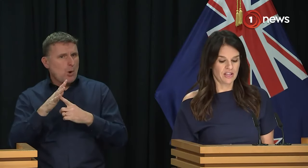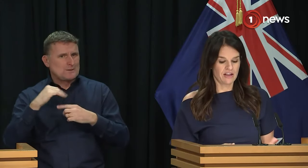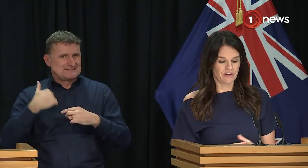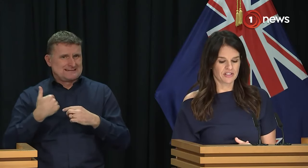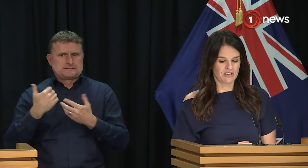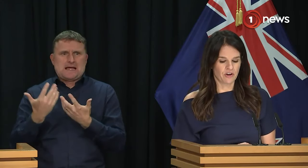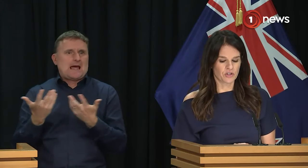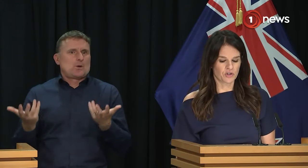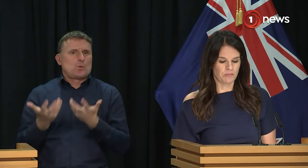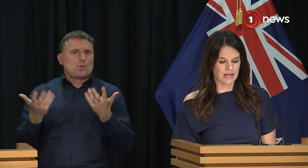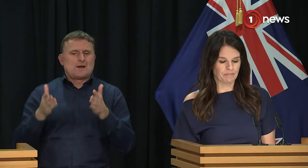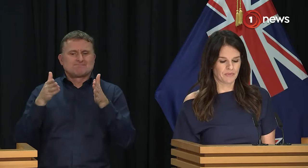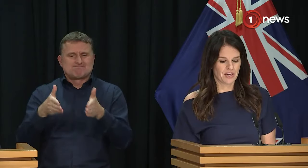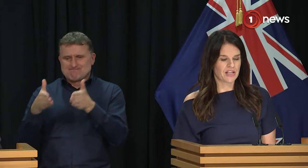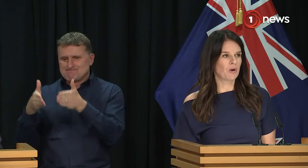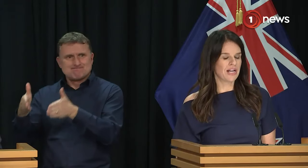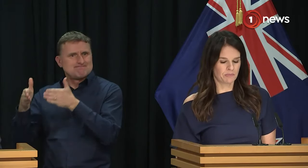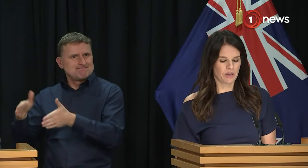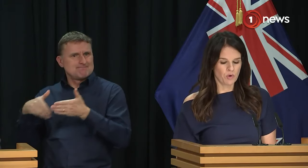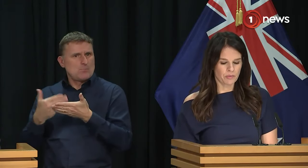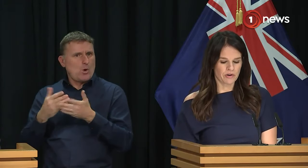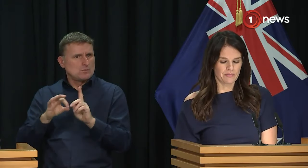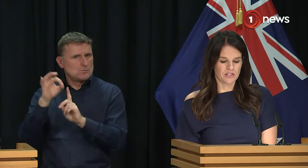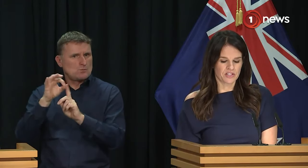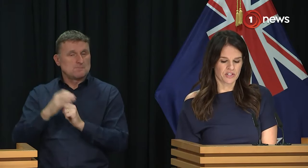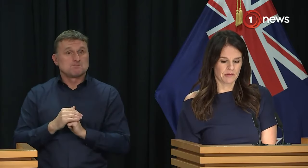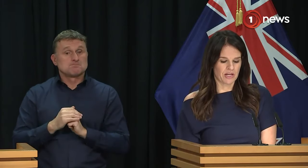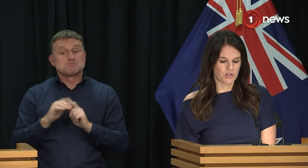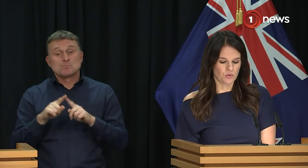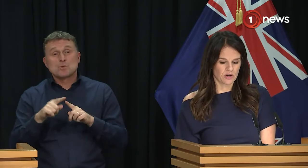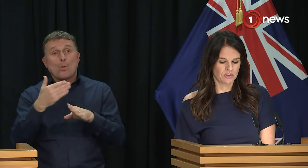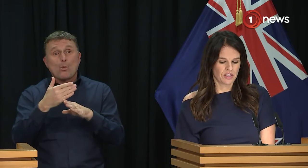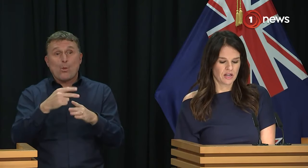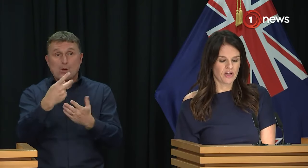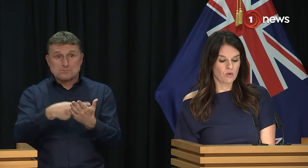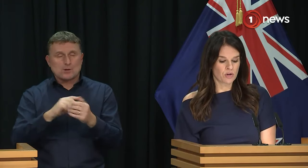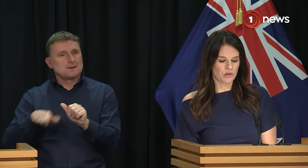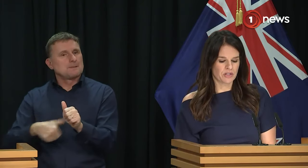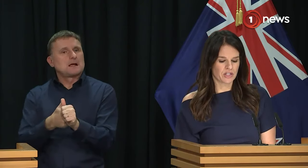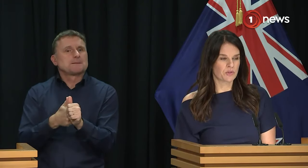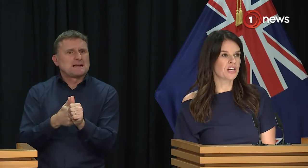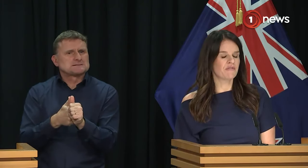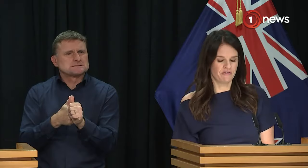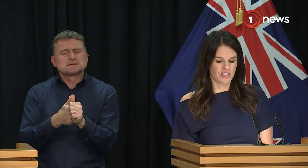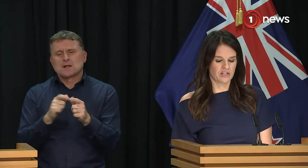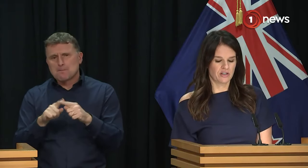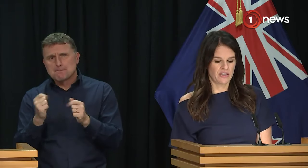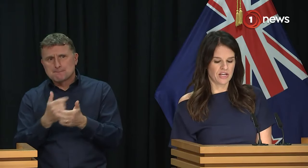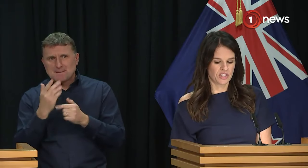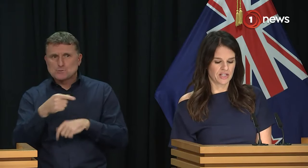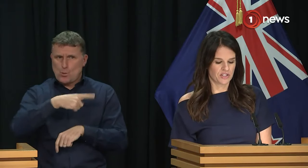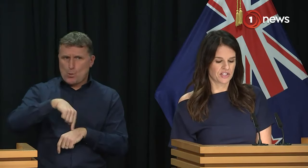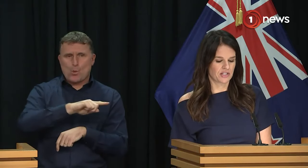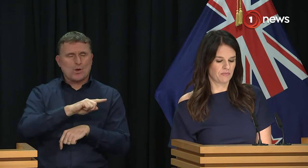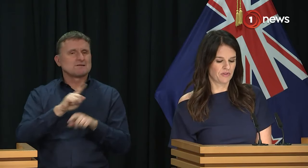the efforts and focus should be. They will underpin work programmes and decisions to make sure they are all contributing to achieve the vision